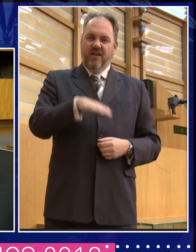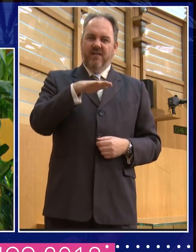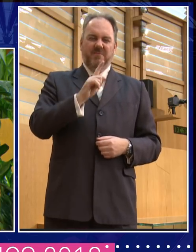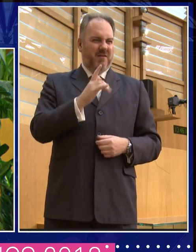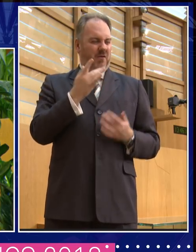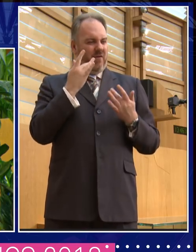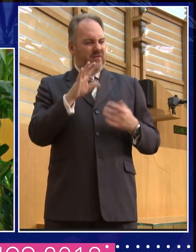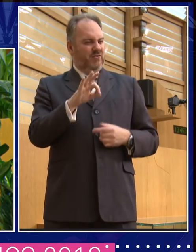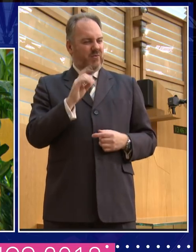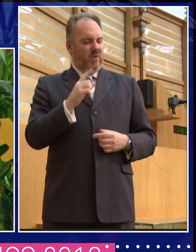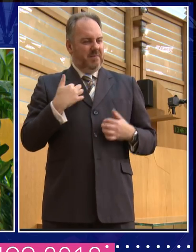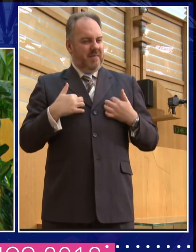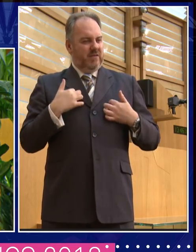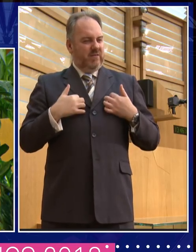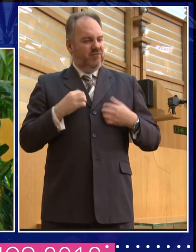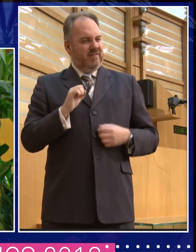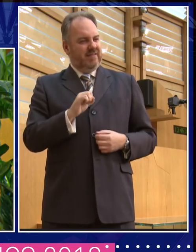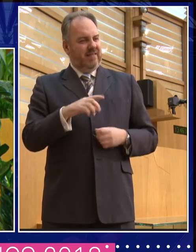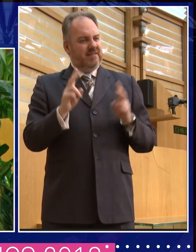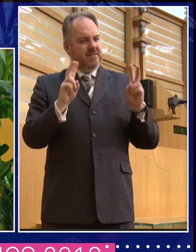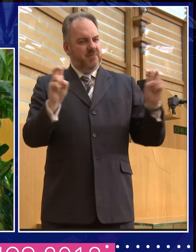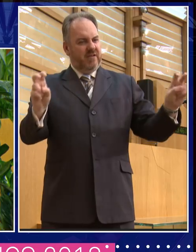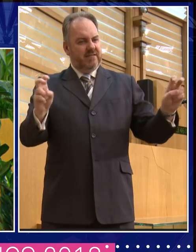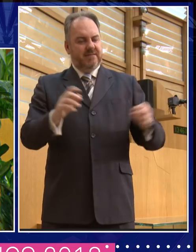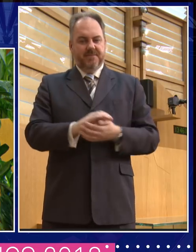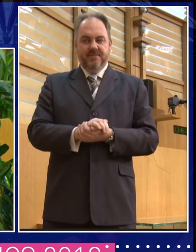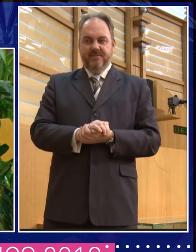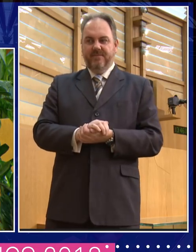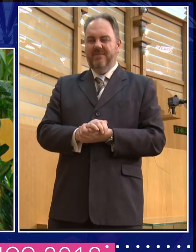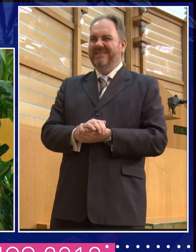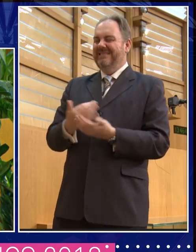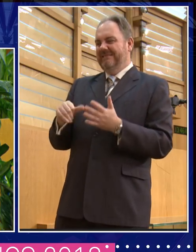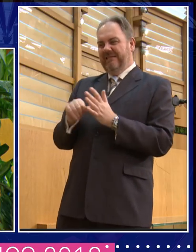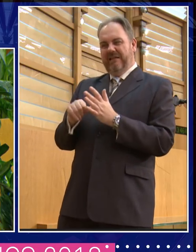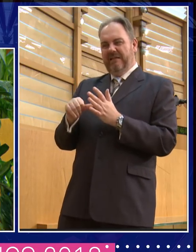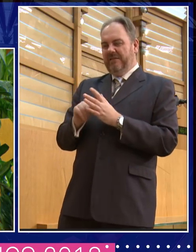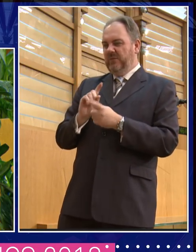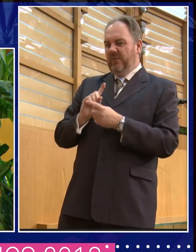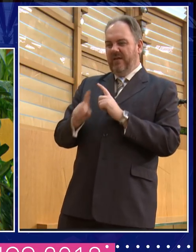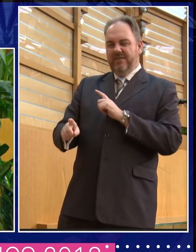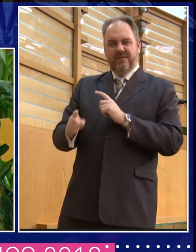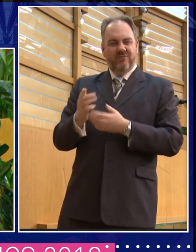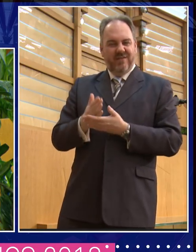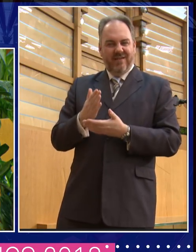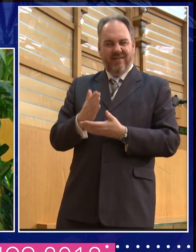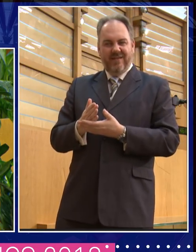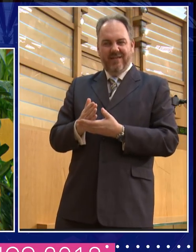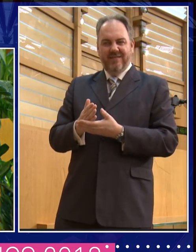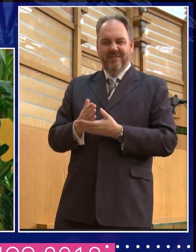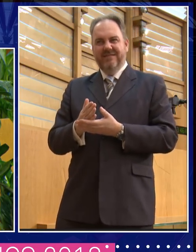How did it, what inspired you? I mean, those kind of questions are always difficult, you know, they're always difficult to give a true answer.